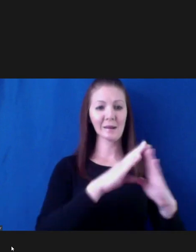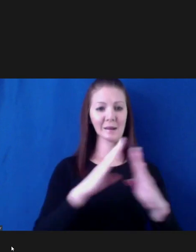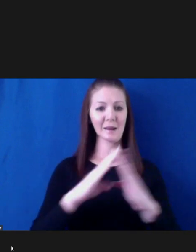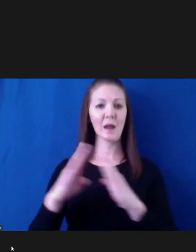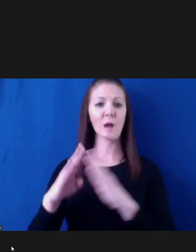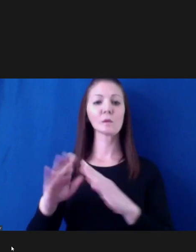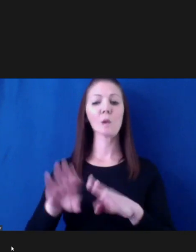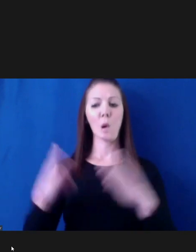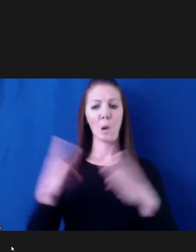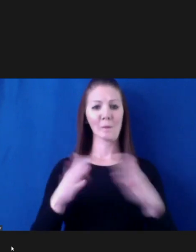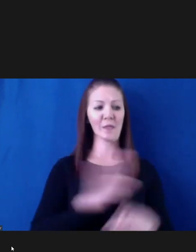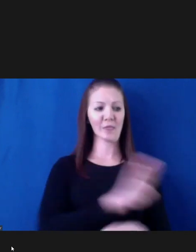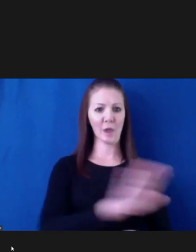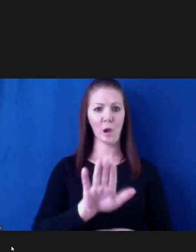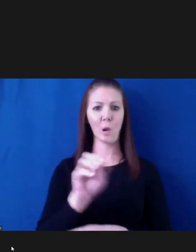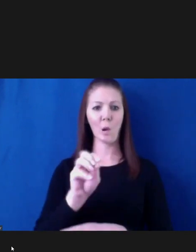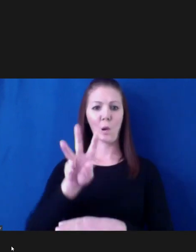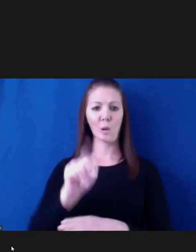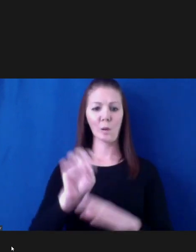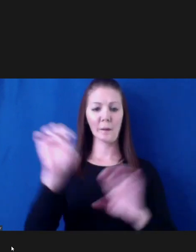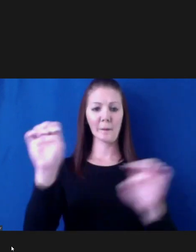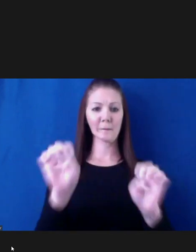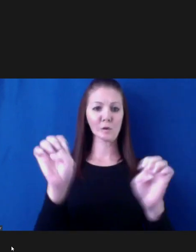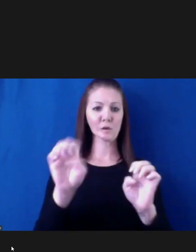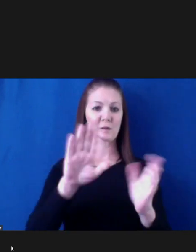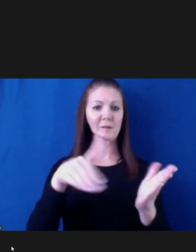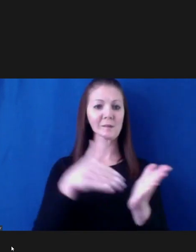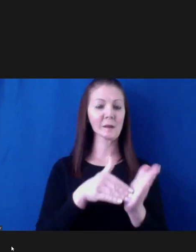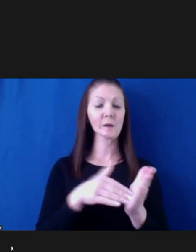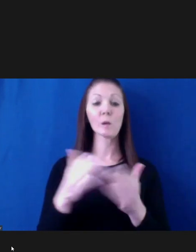And they are, they're working through the storm that way.